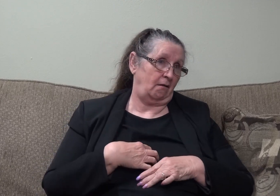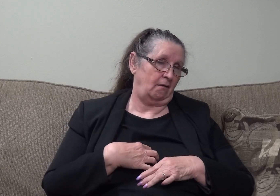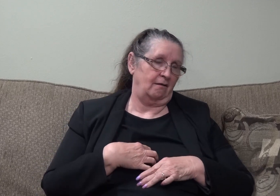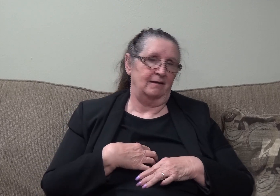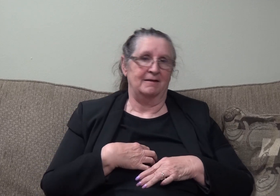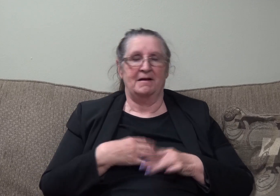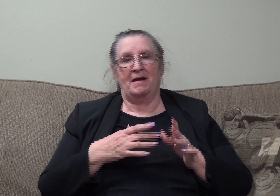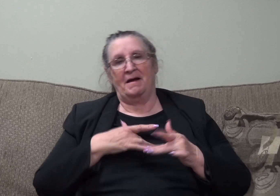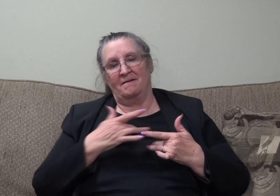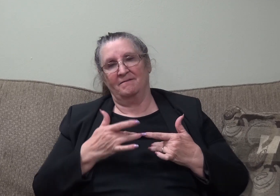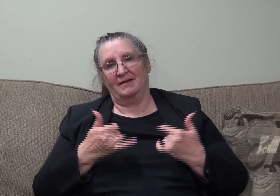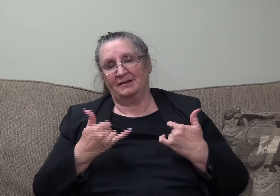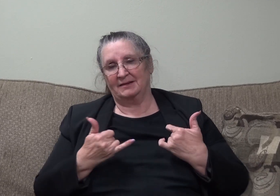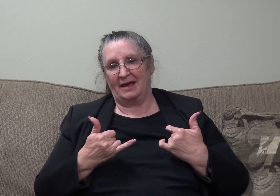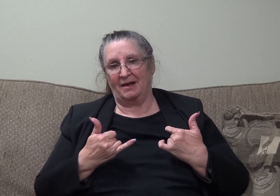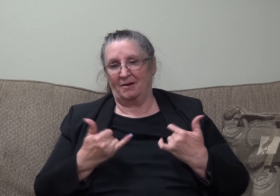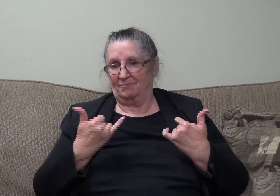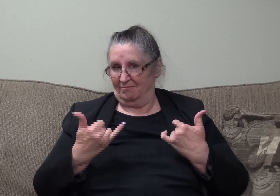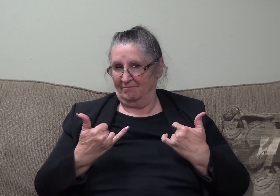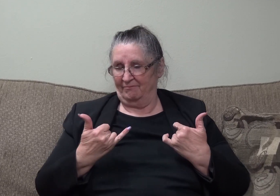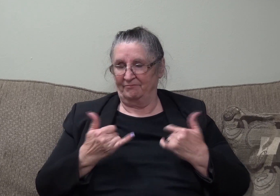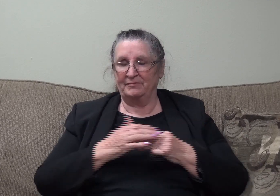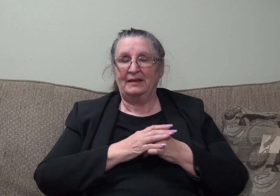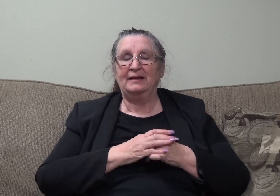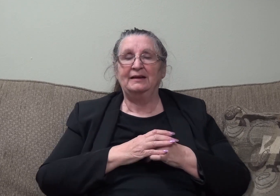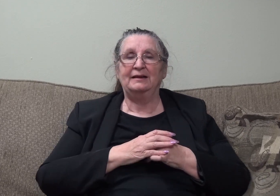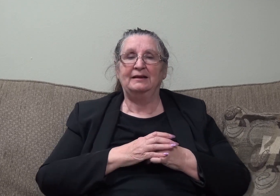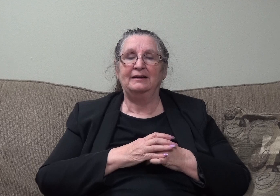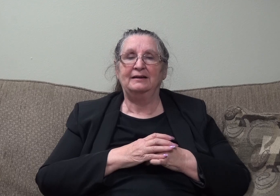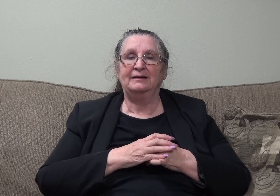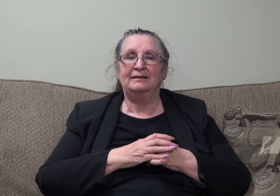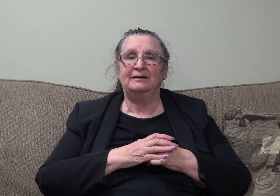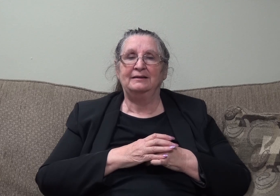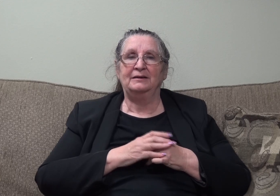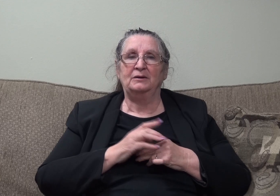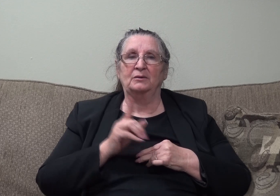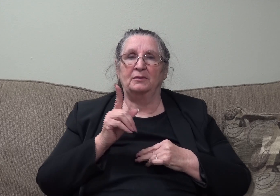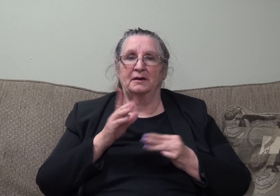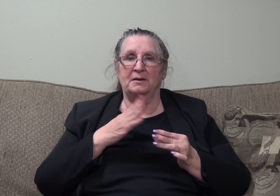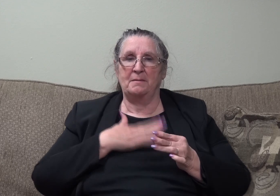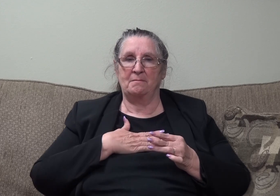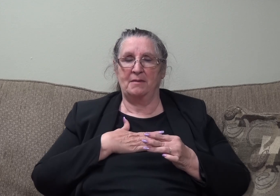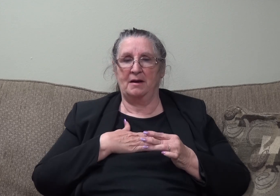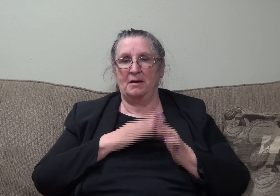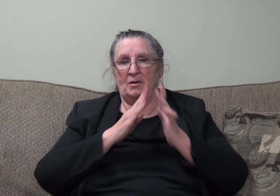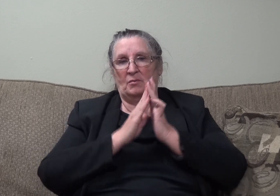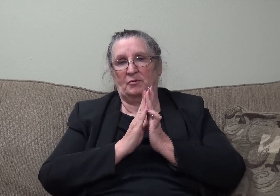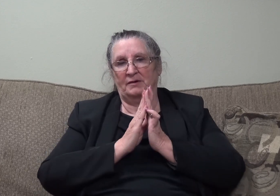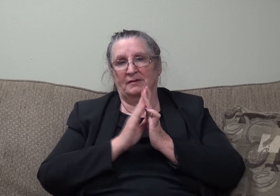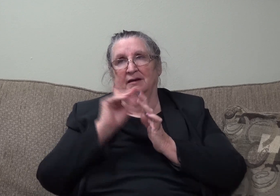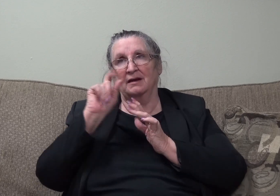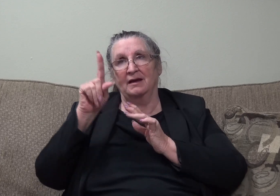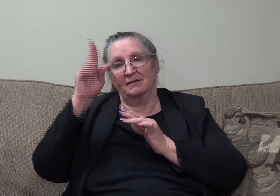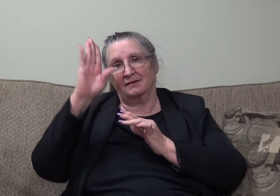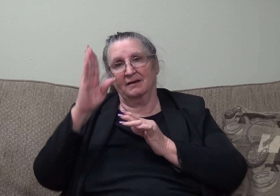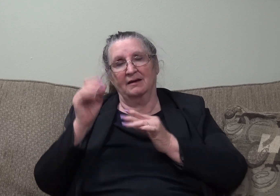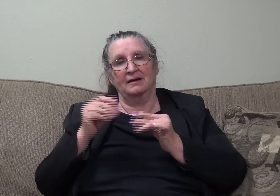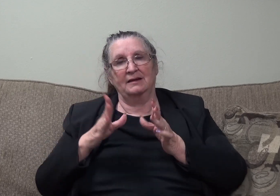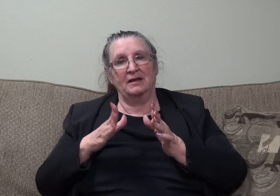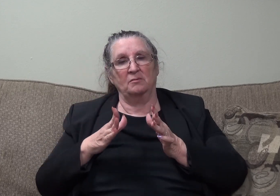feel towards him now. And that's one of my prayers. I'm always asking God, Lord, let me love him the same way